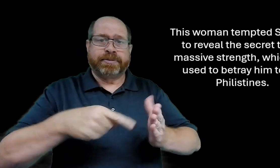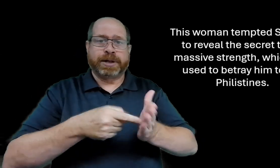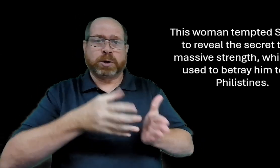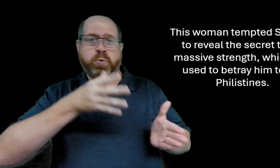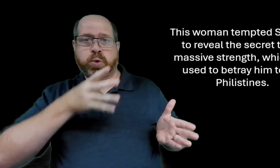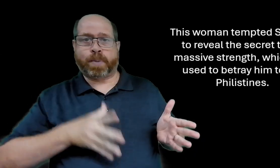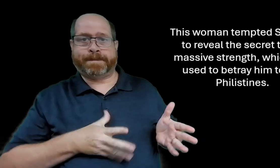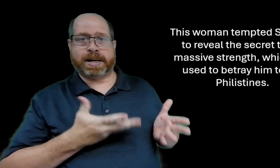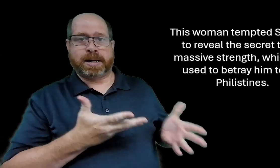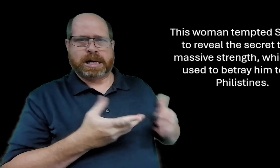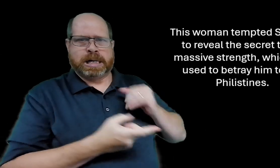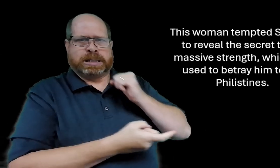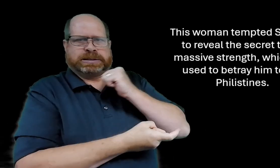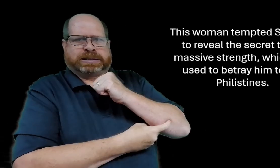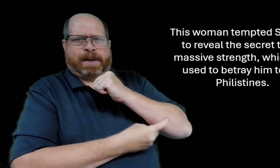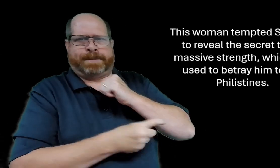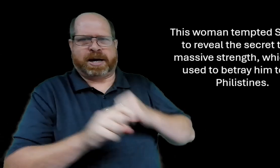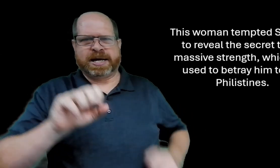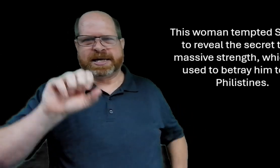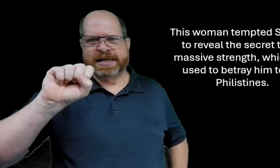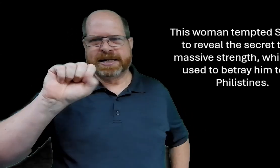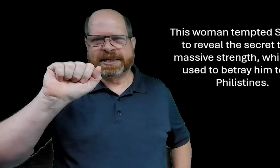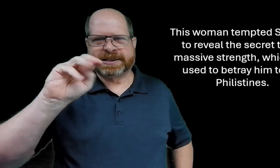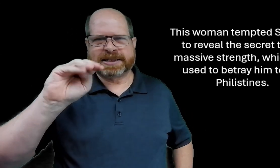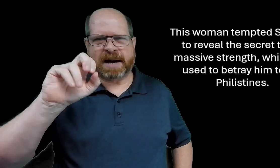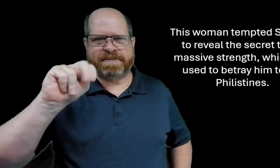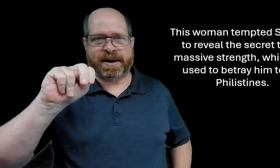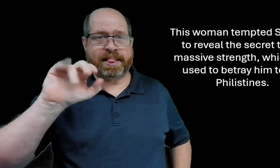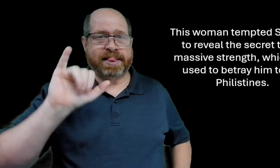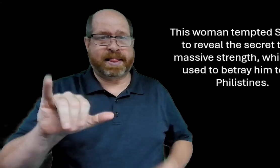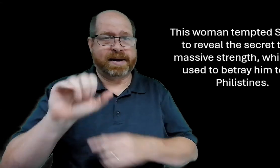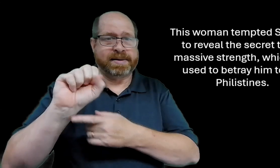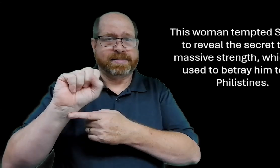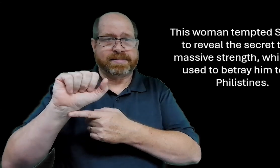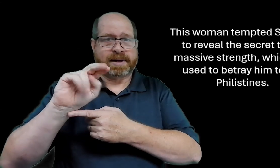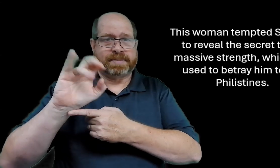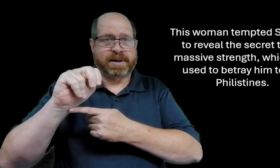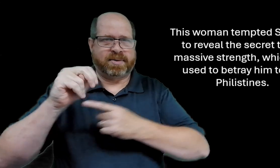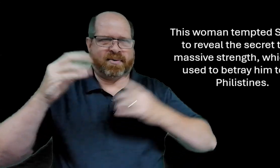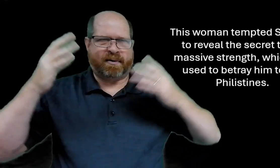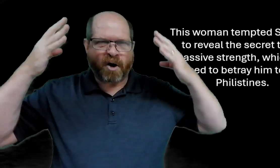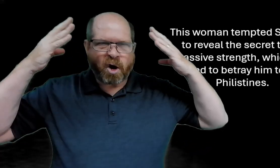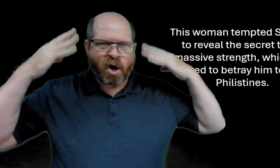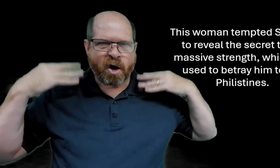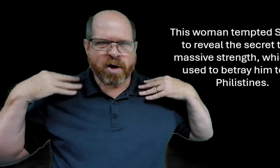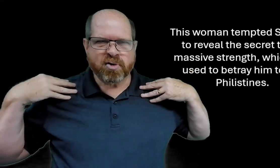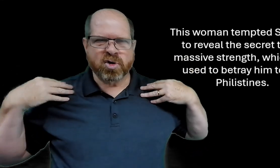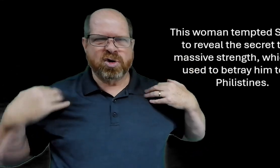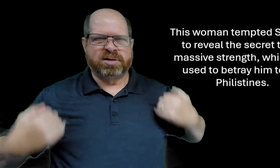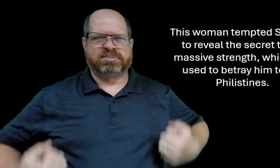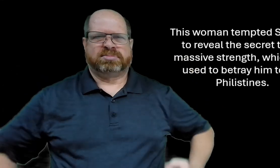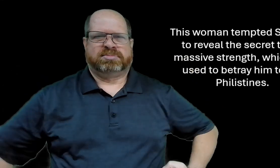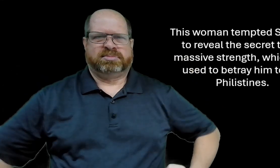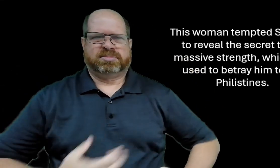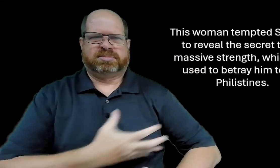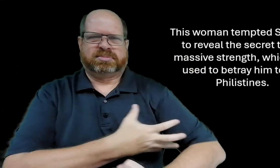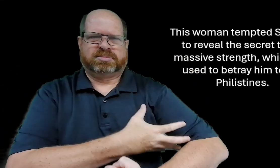this woman tempting samson samson had long hair he was really